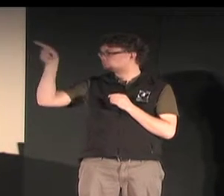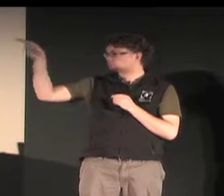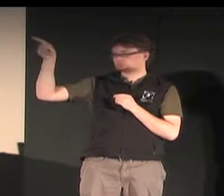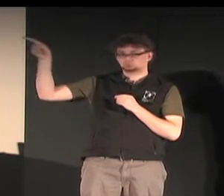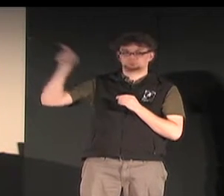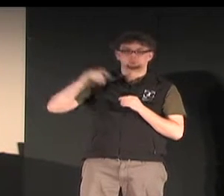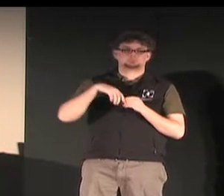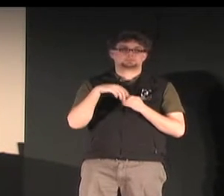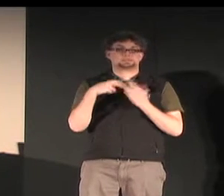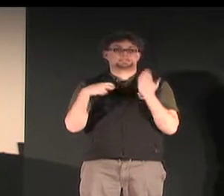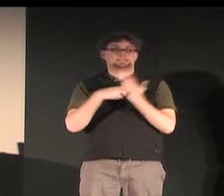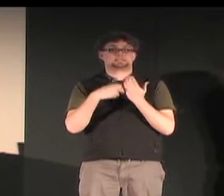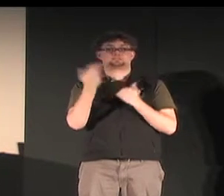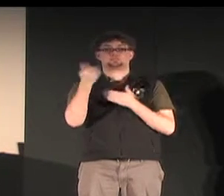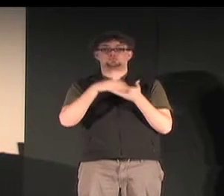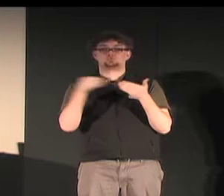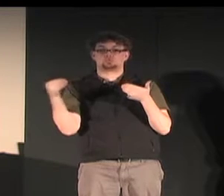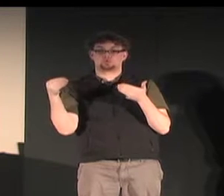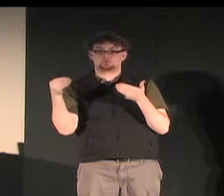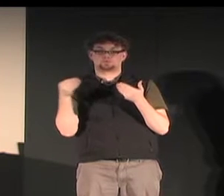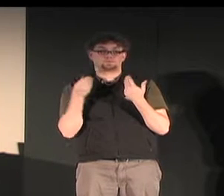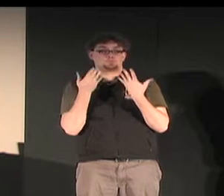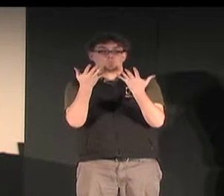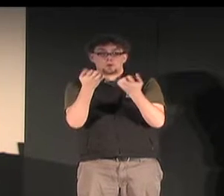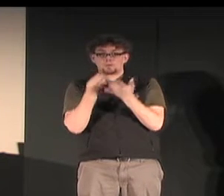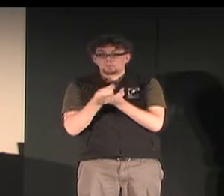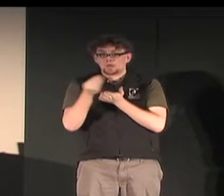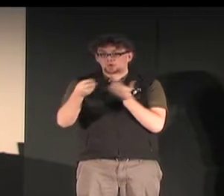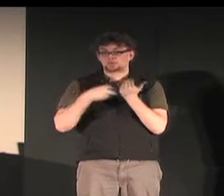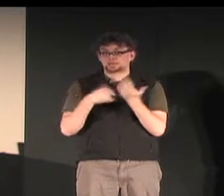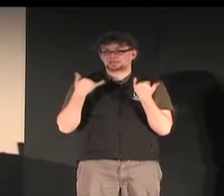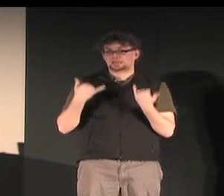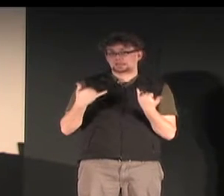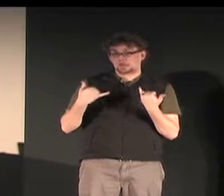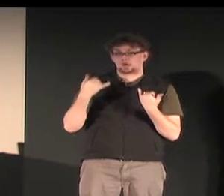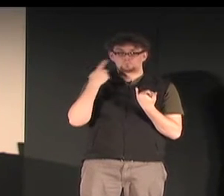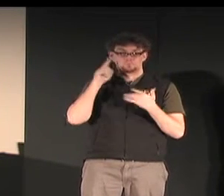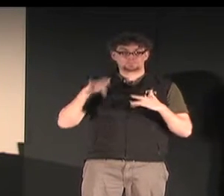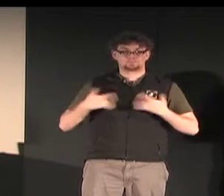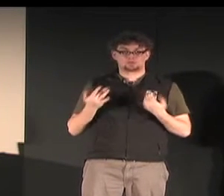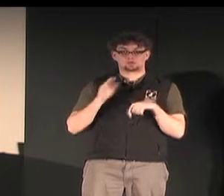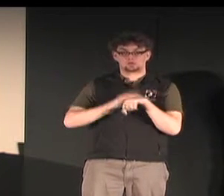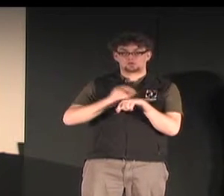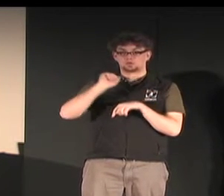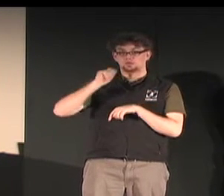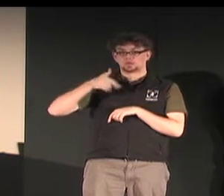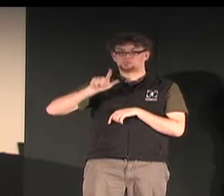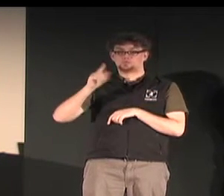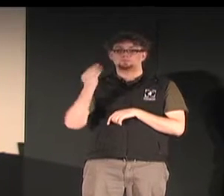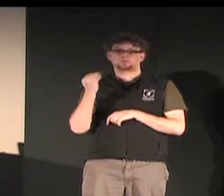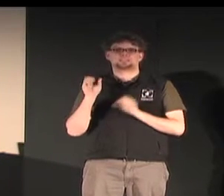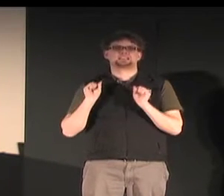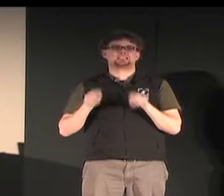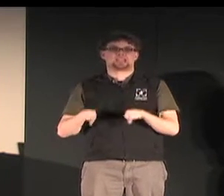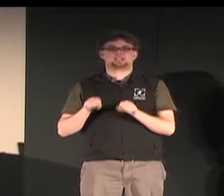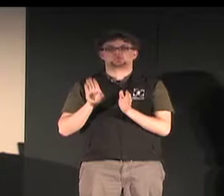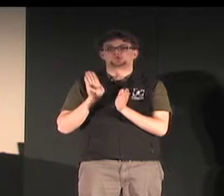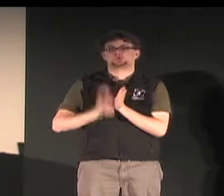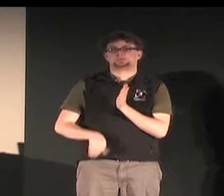He will be performing or providing a show at Higher Ground. It's $15 if you want to buy your ticket this evening. You can